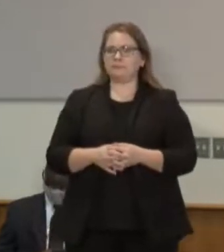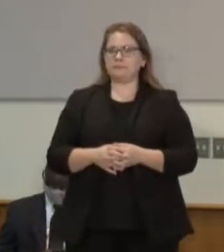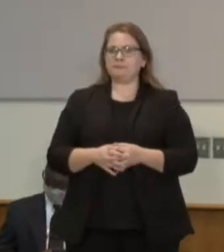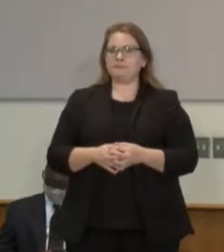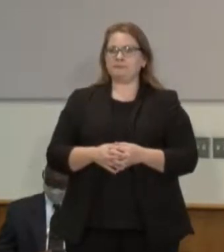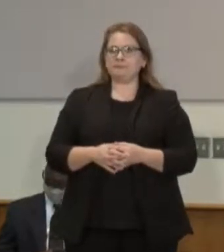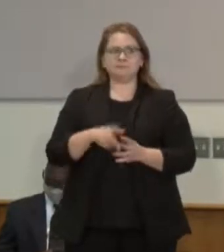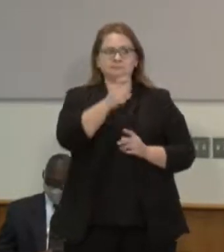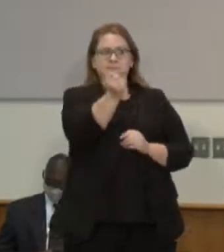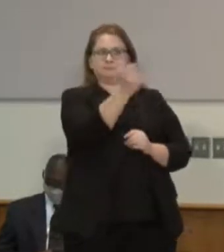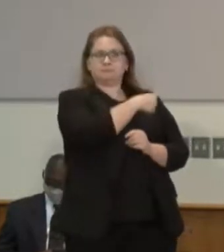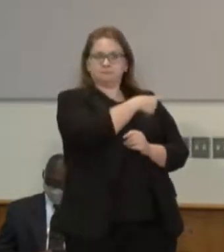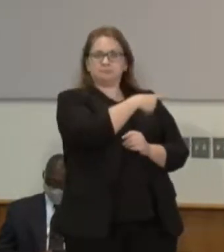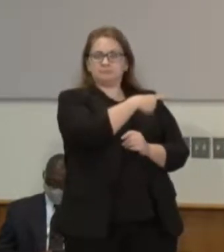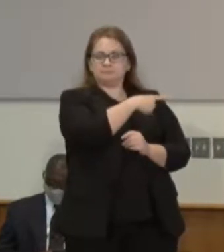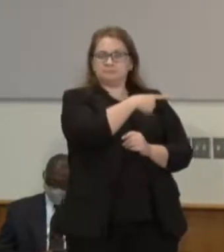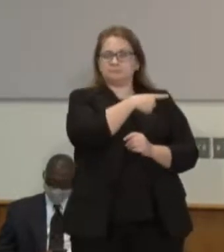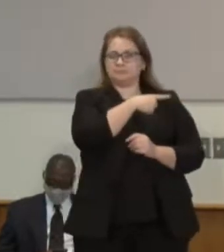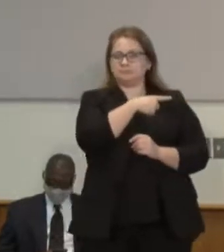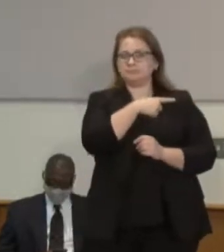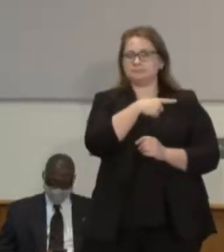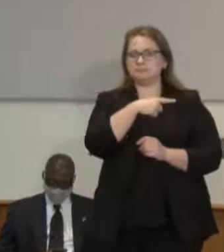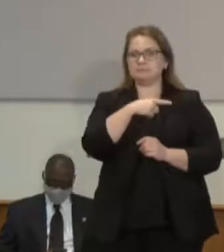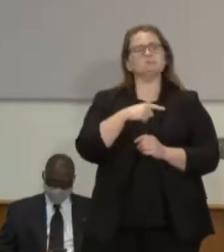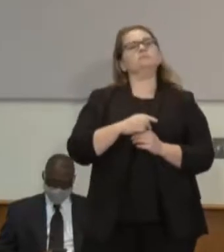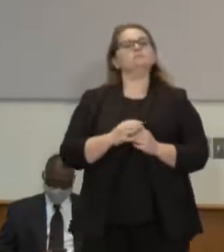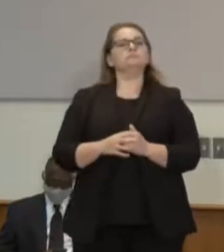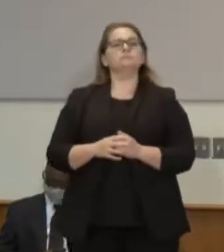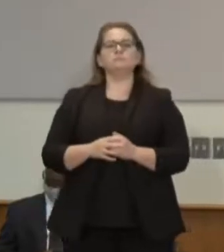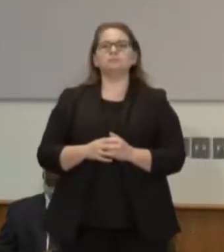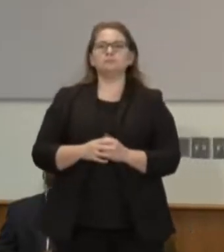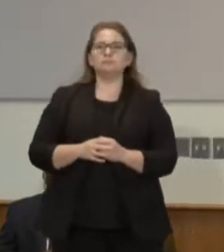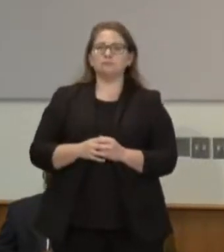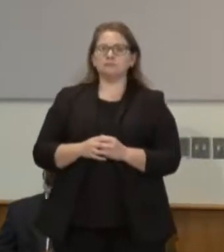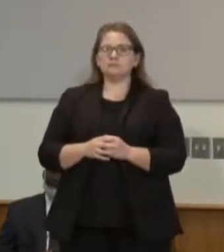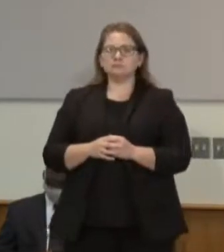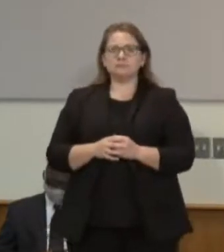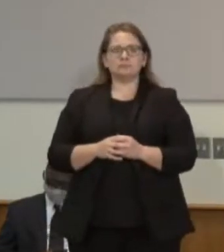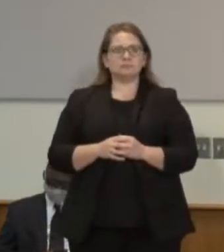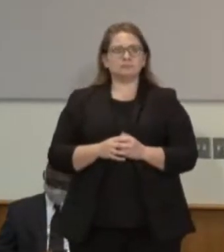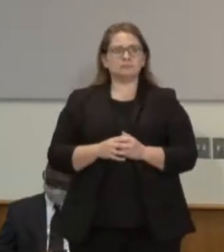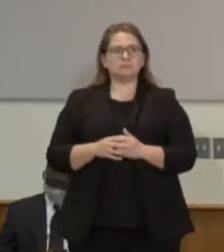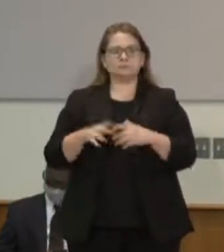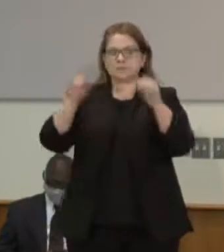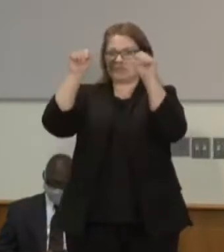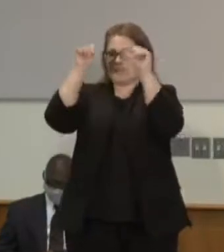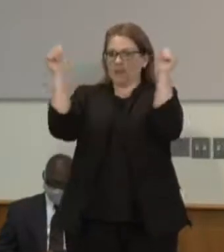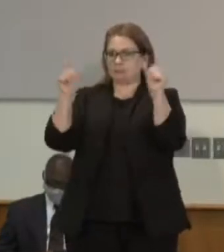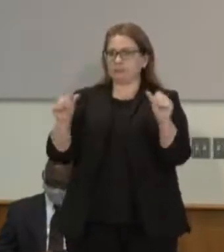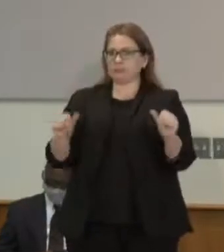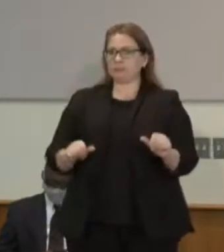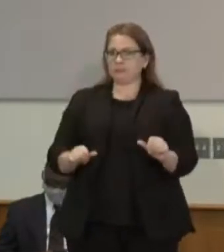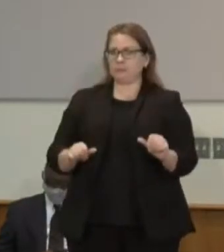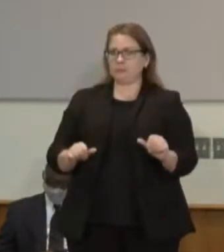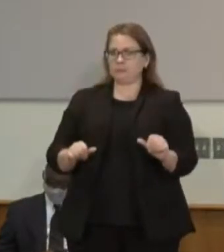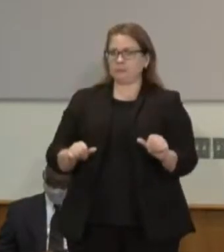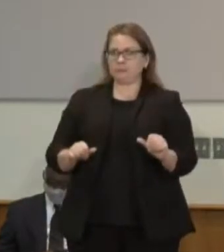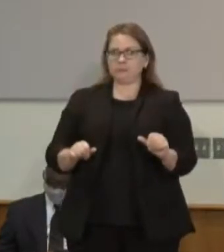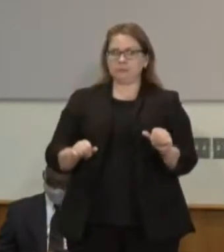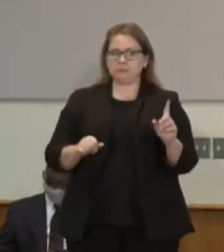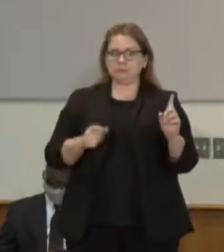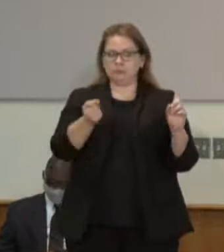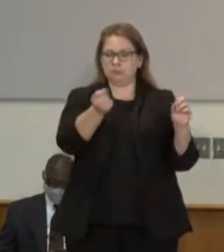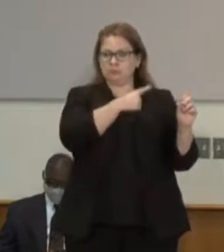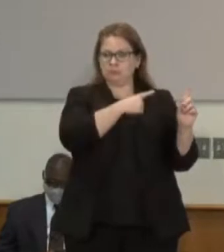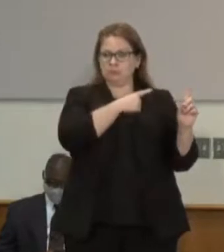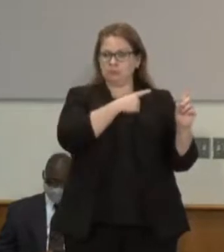statute situation yesterday one of you and then I have a question for the lieutenant governor as well for you who was it that made the call